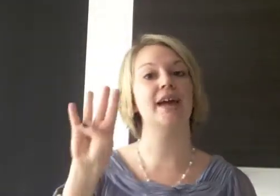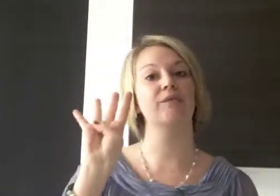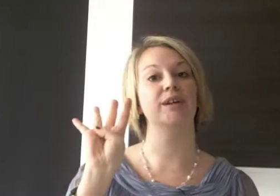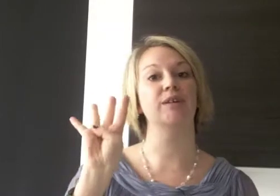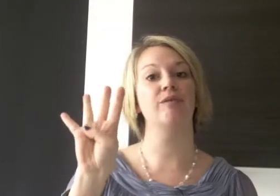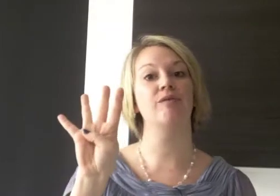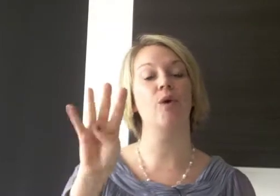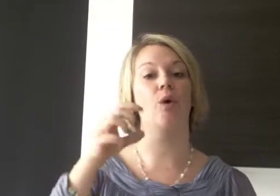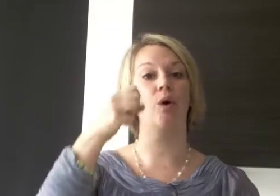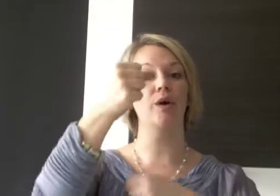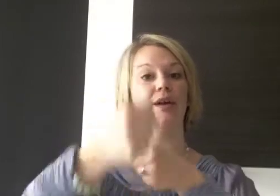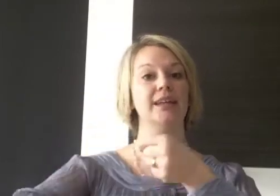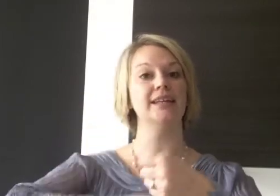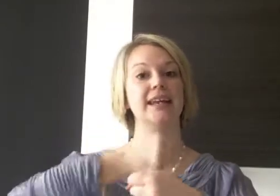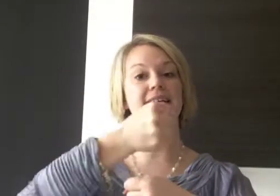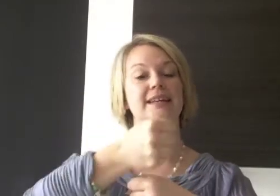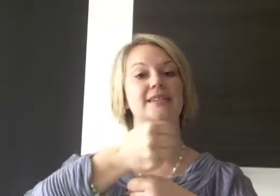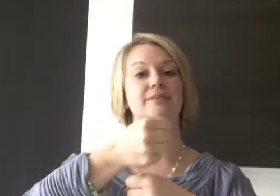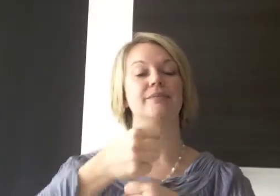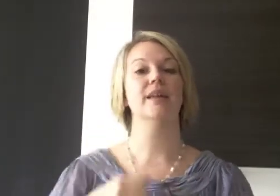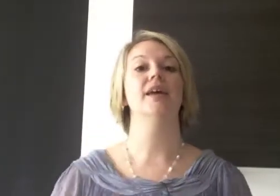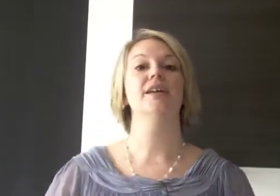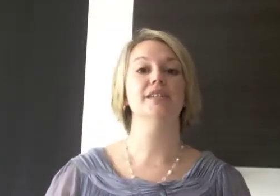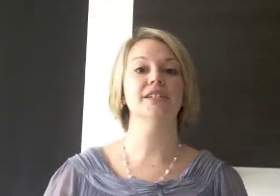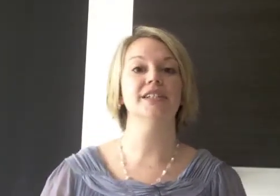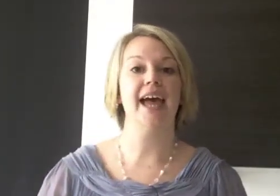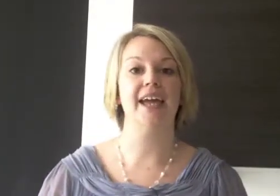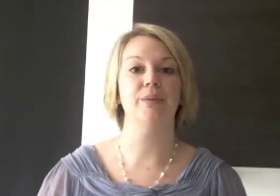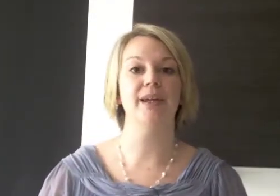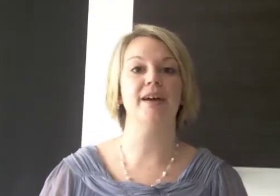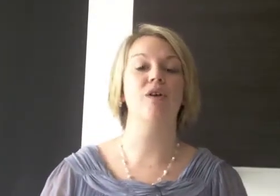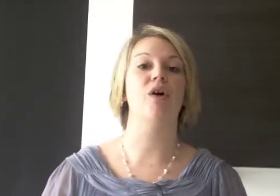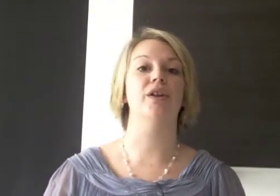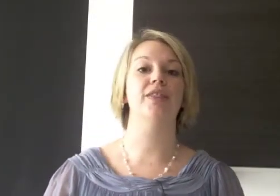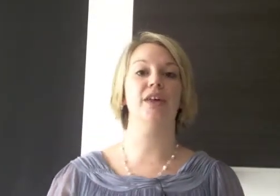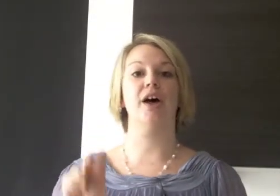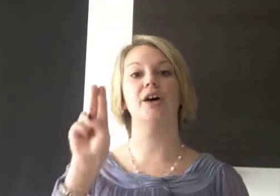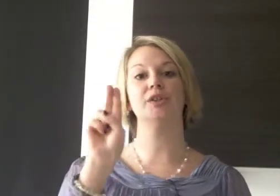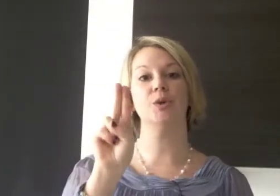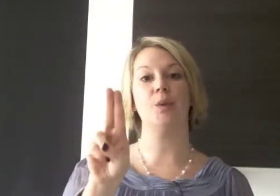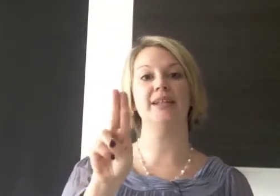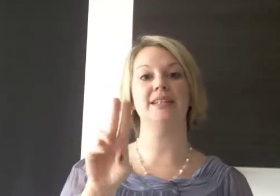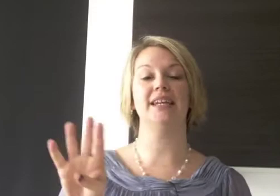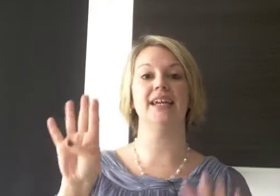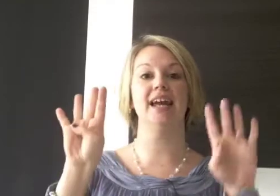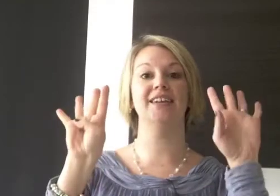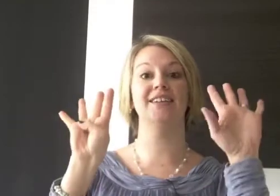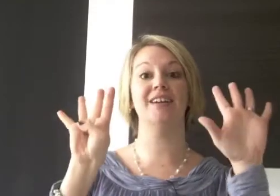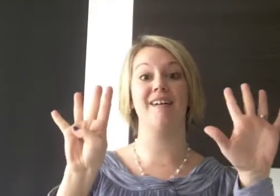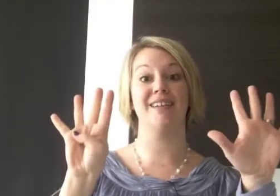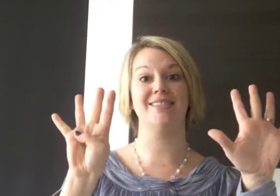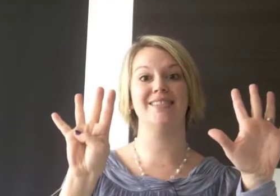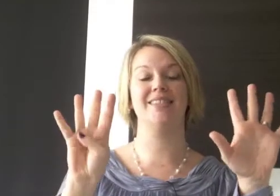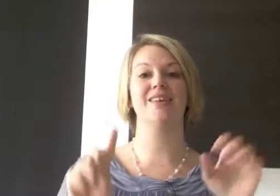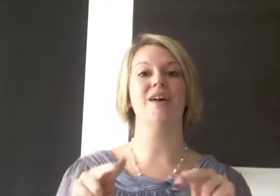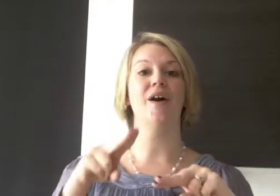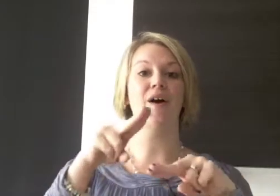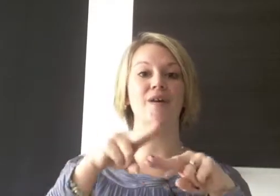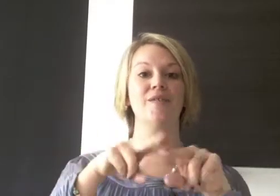every four years. So today we are on the 29th of